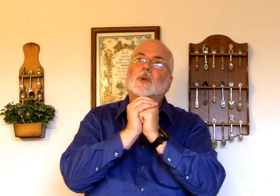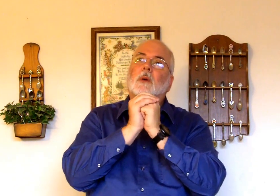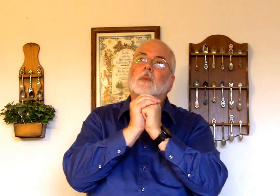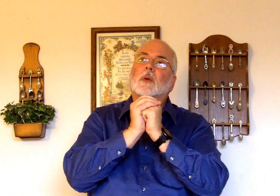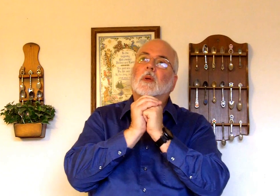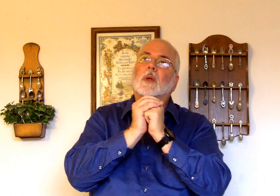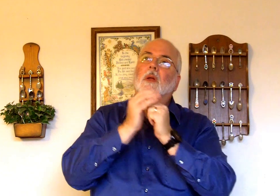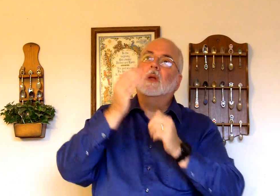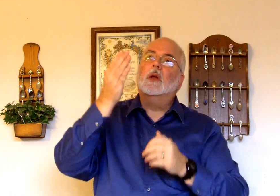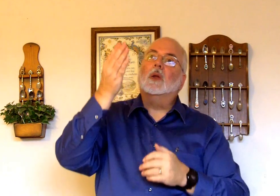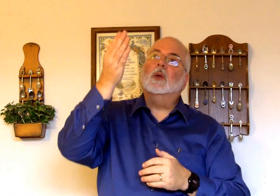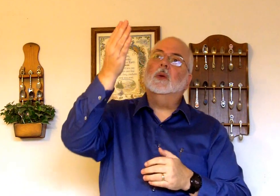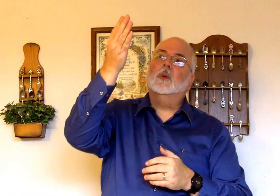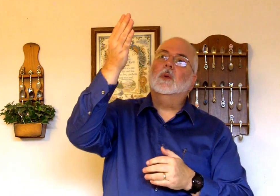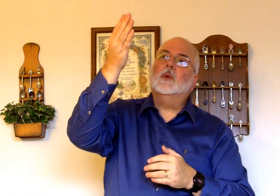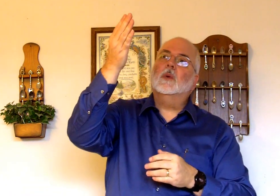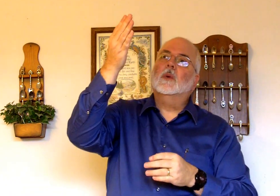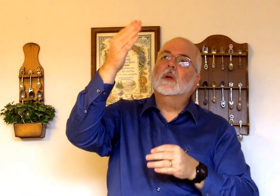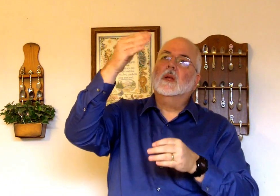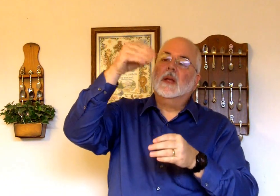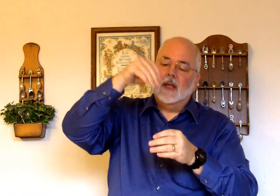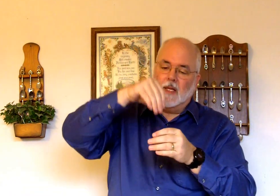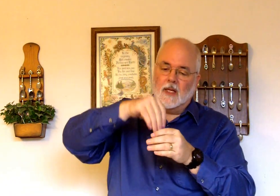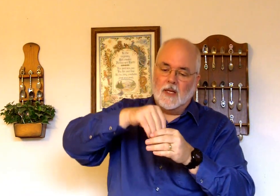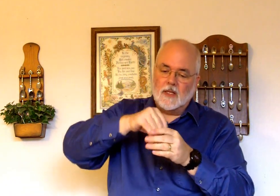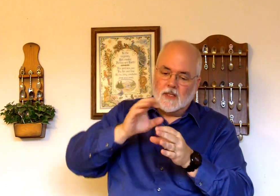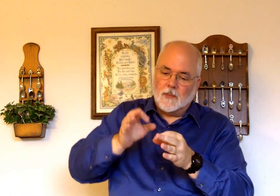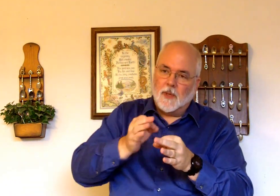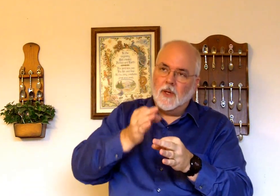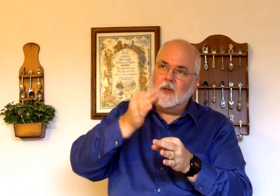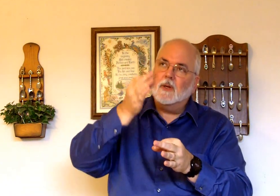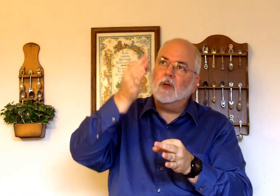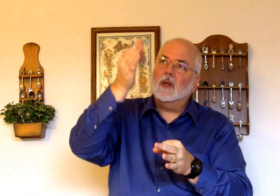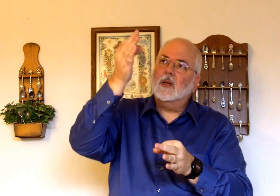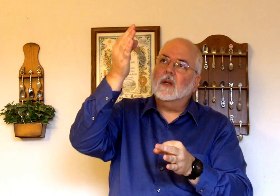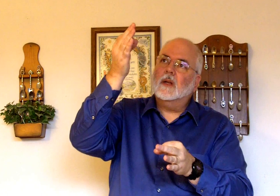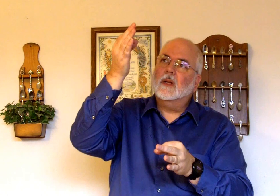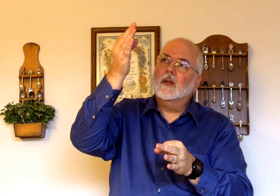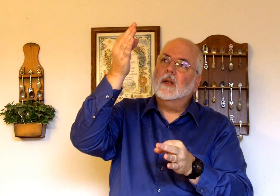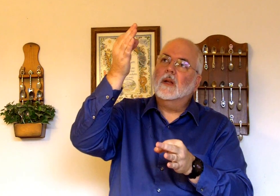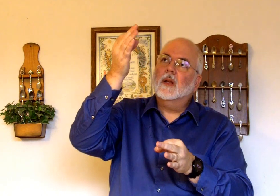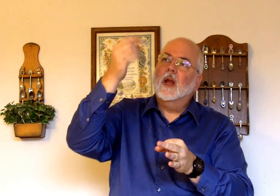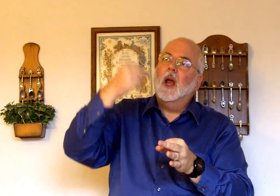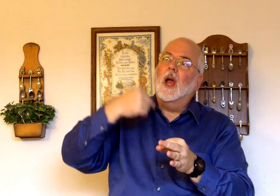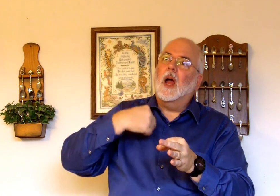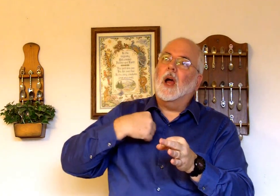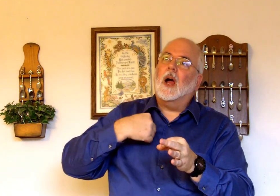you. In spirit, I